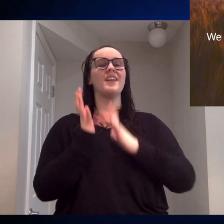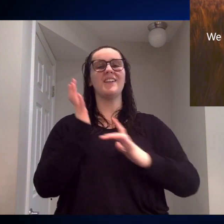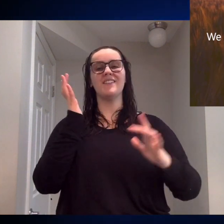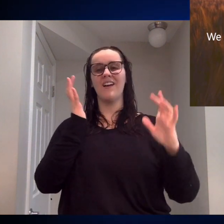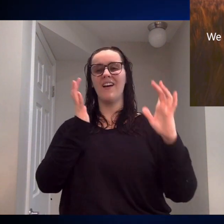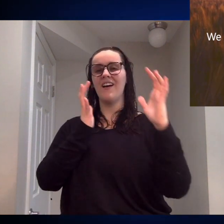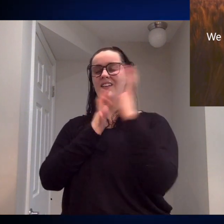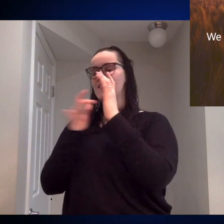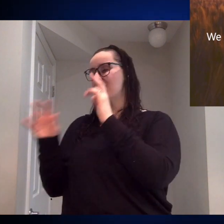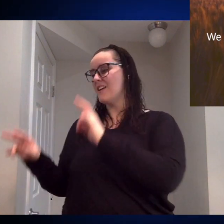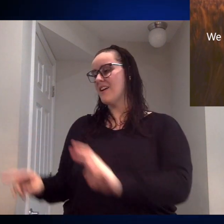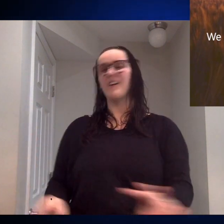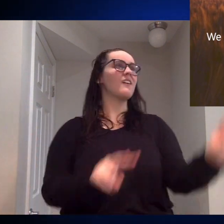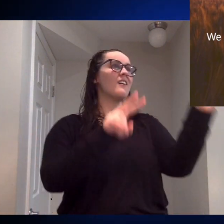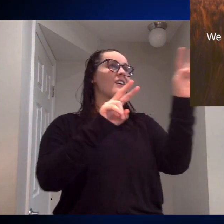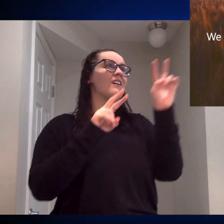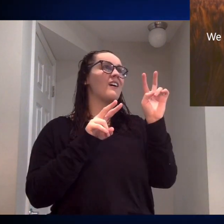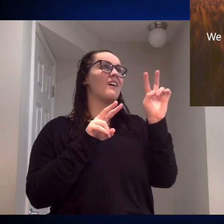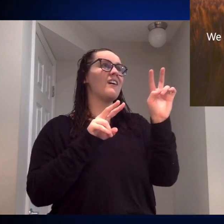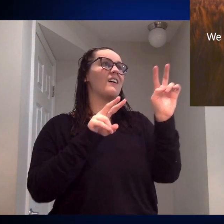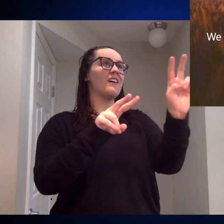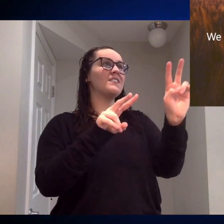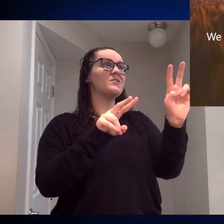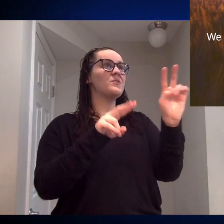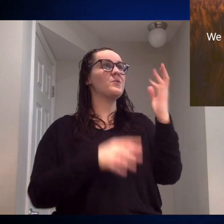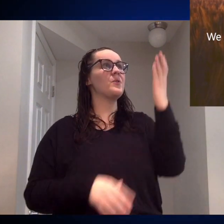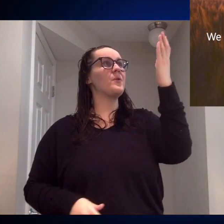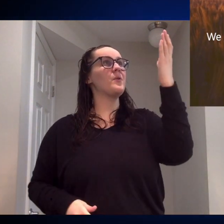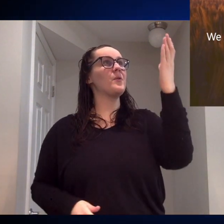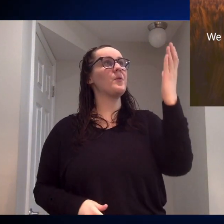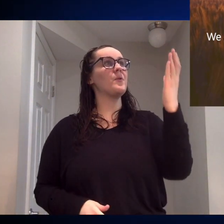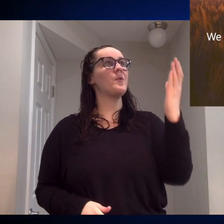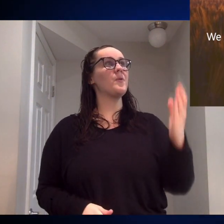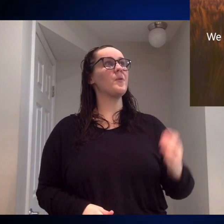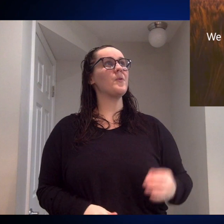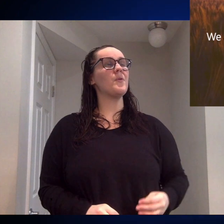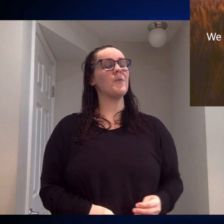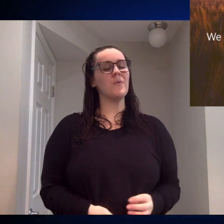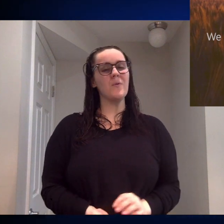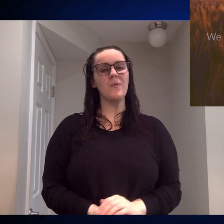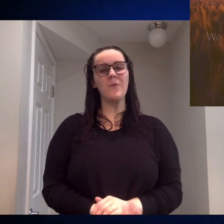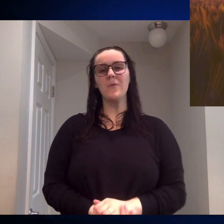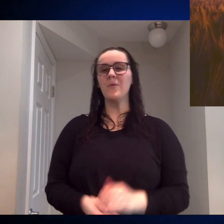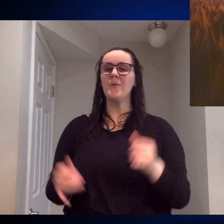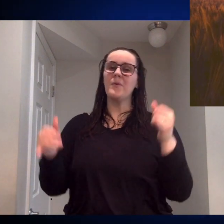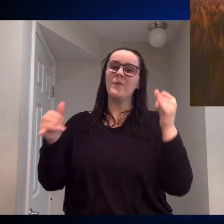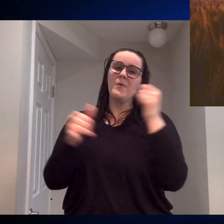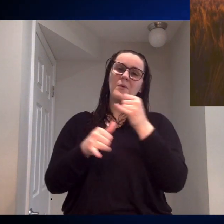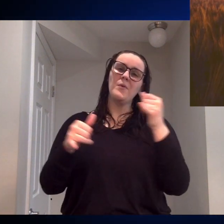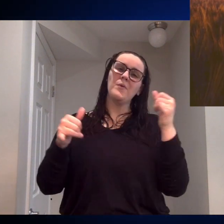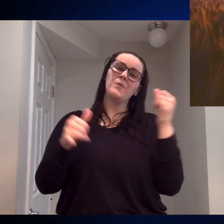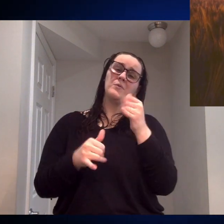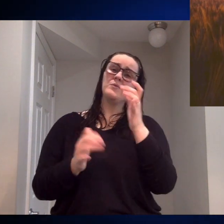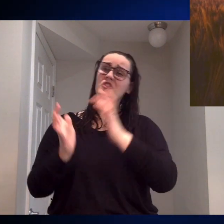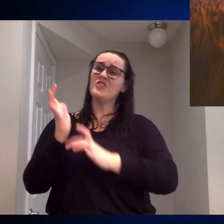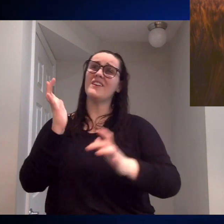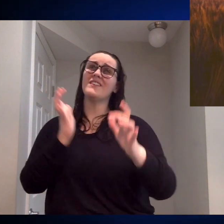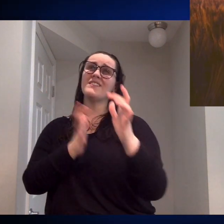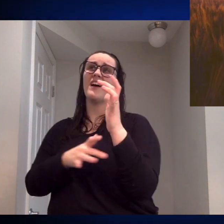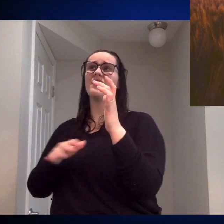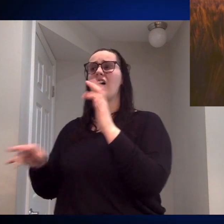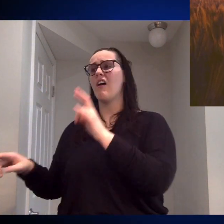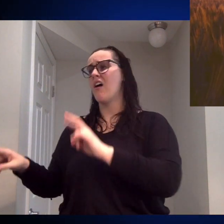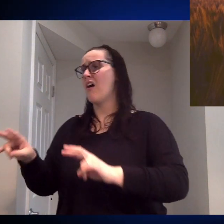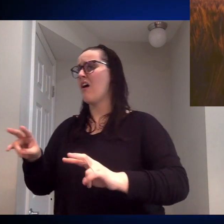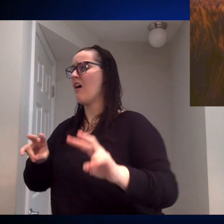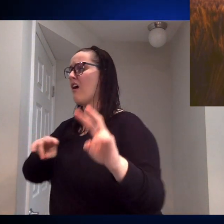Jesus, we turn our eyes to you. Oh, Jesus,